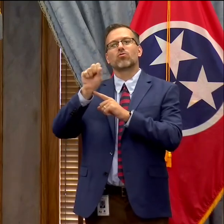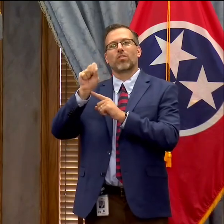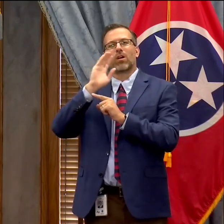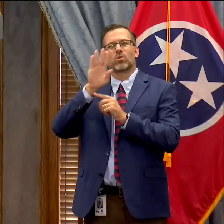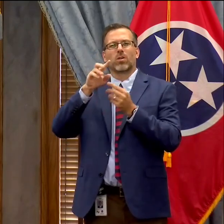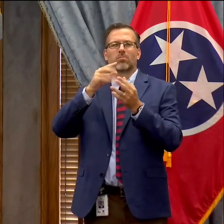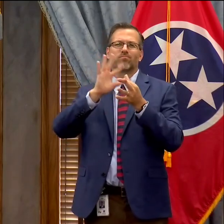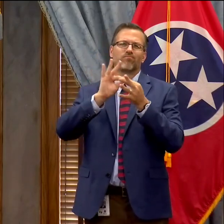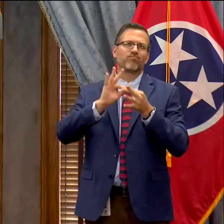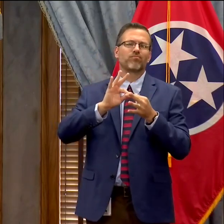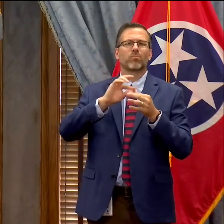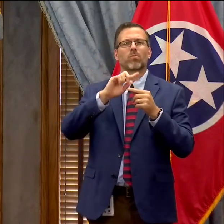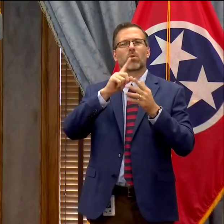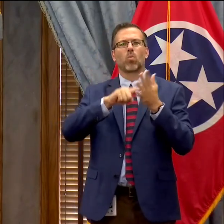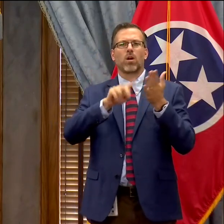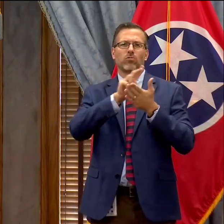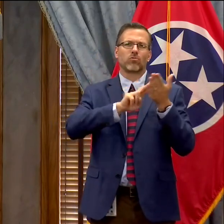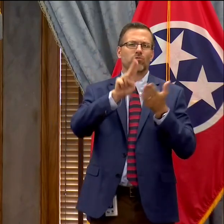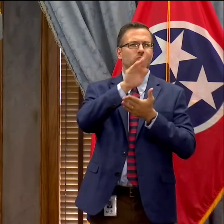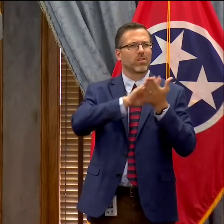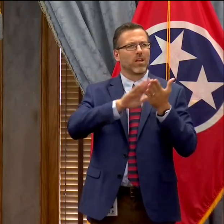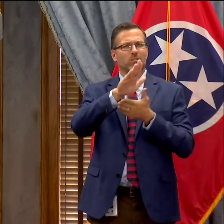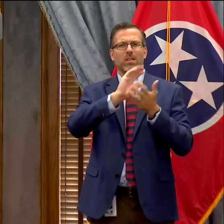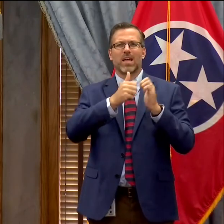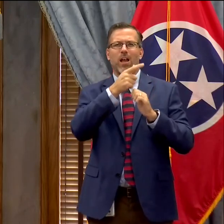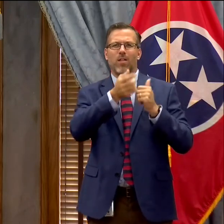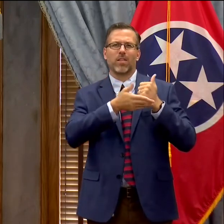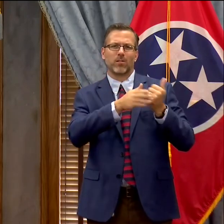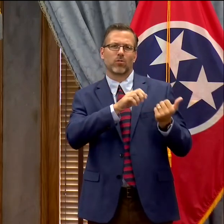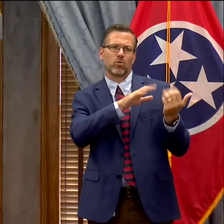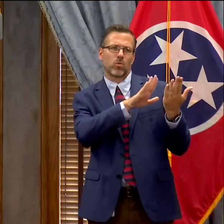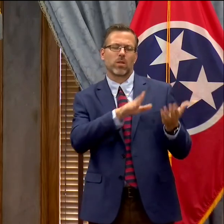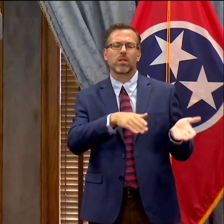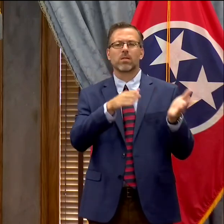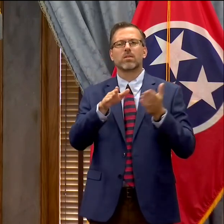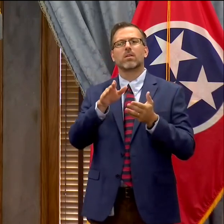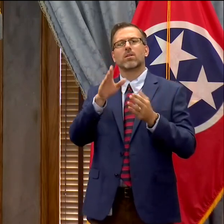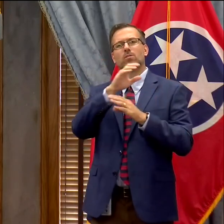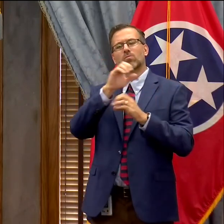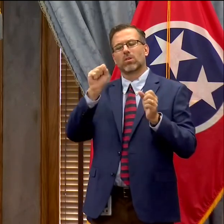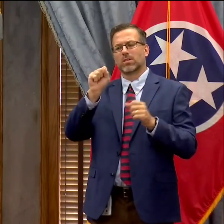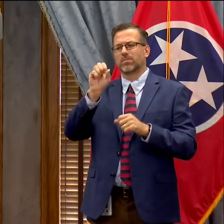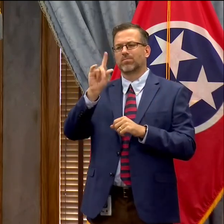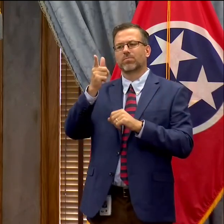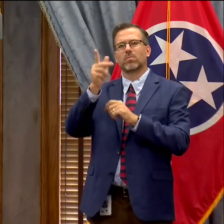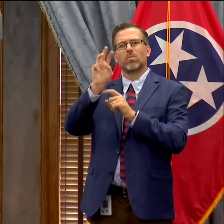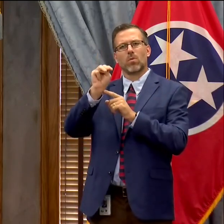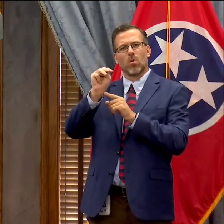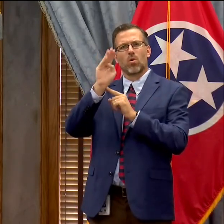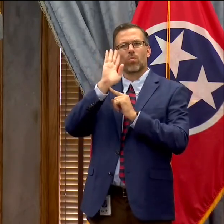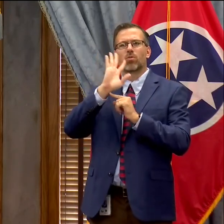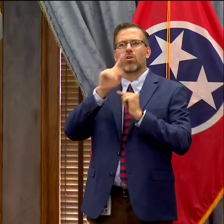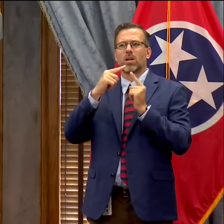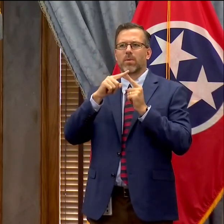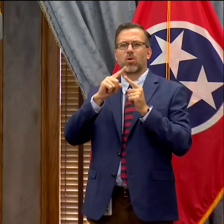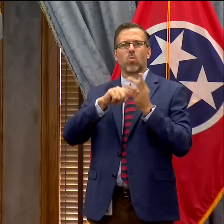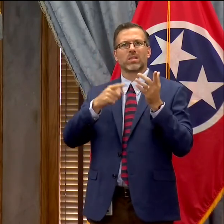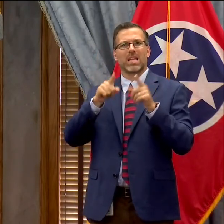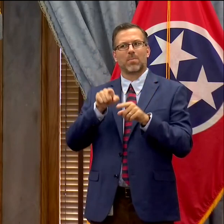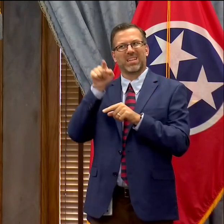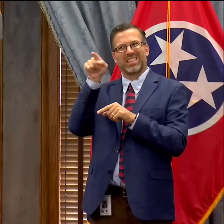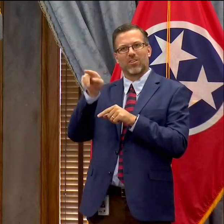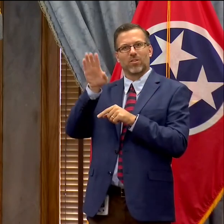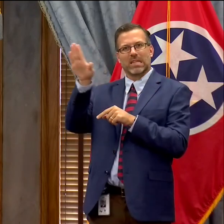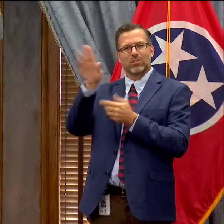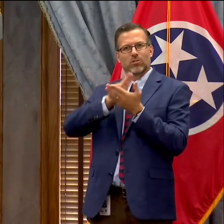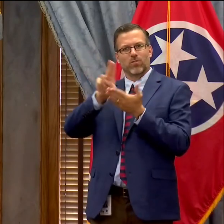are doing. President Oldham will talk about what's actually happening on the ground at Tennessee Tech to give us a flavor. And